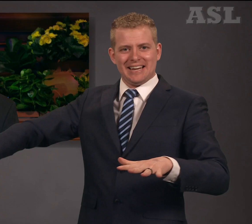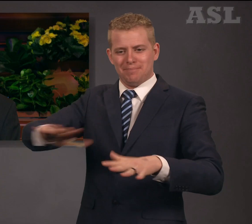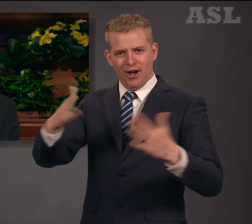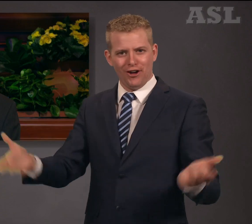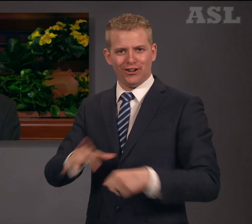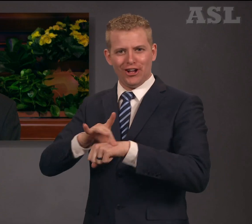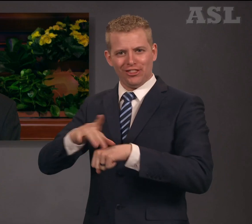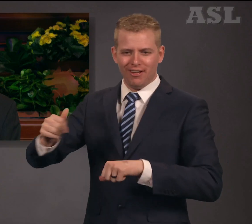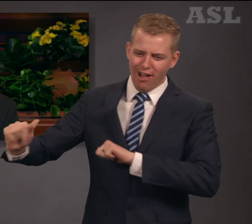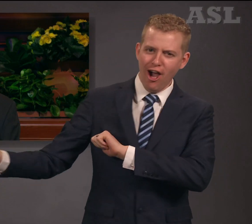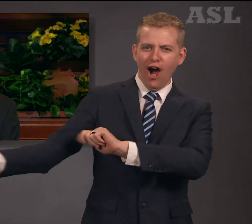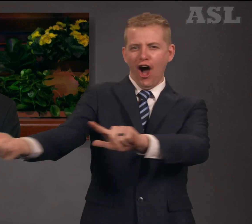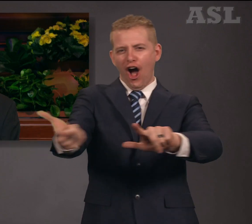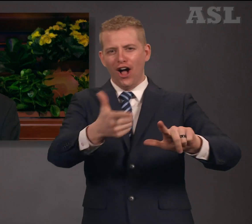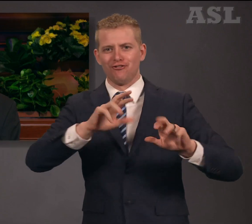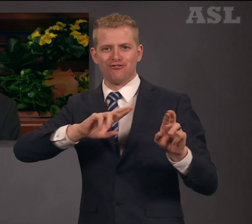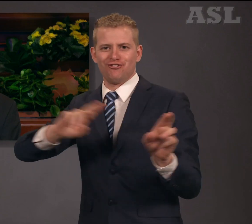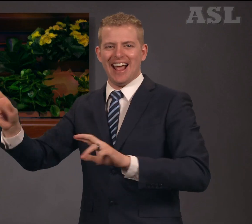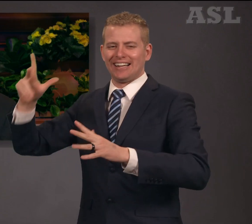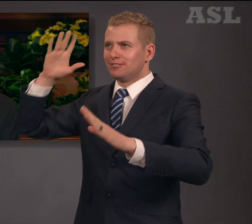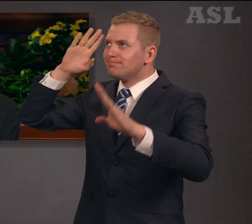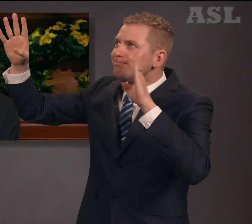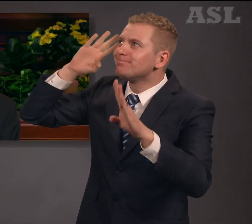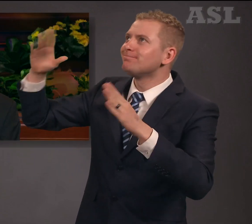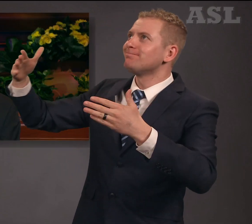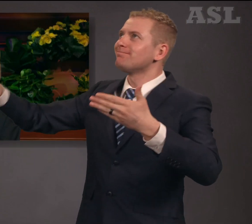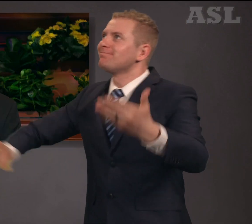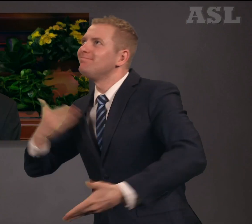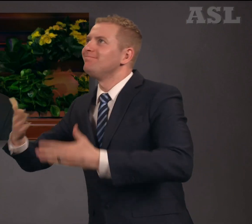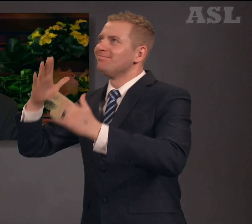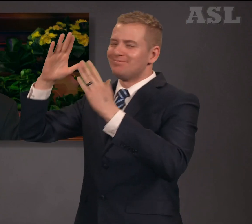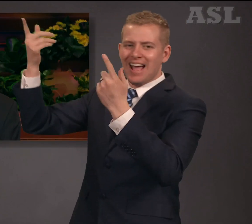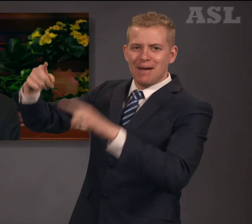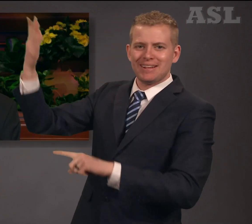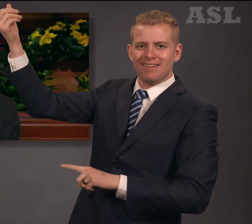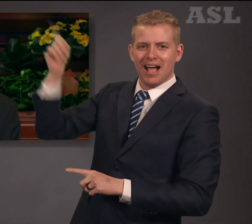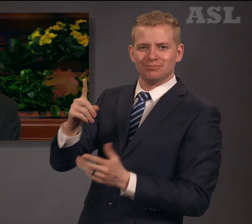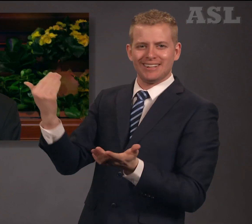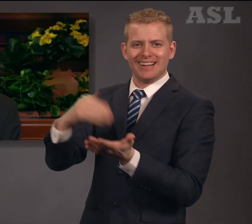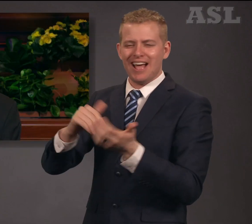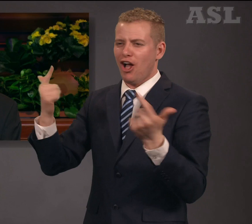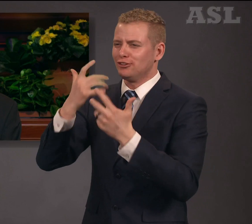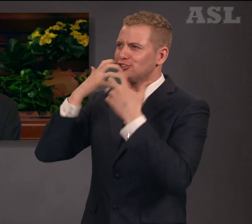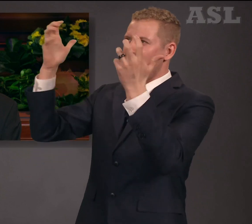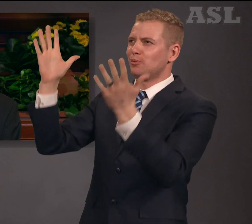and ready to greet Him with shouts of Hosanna.